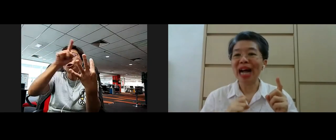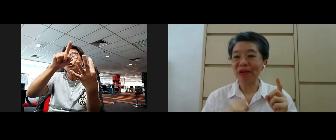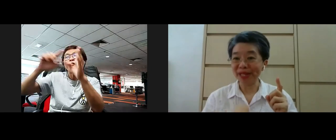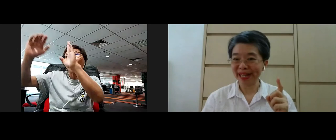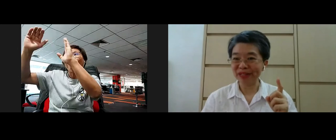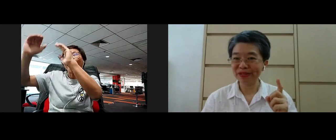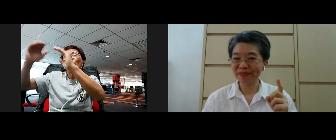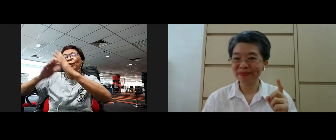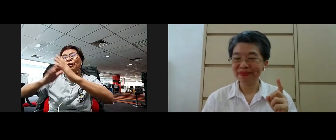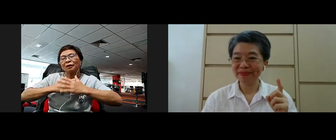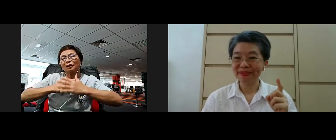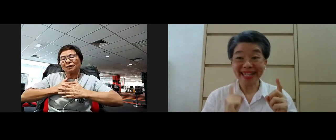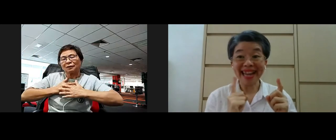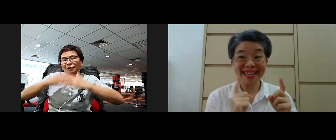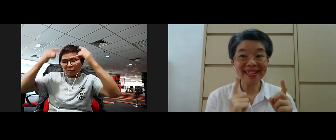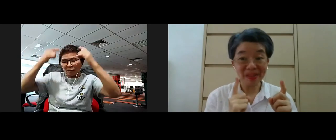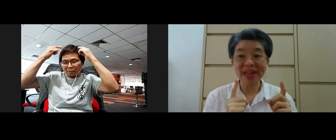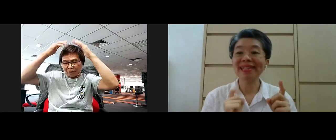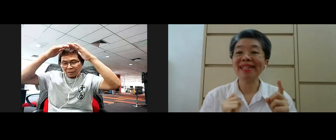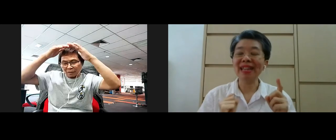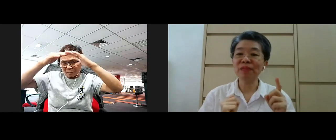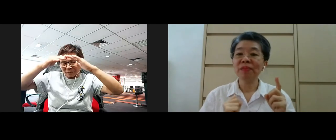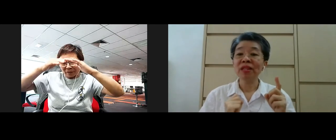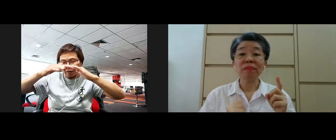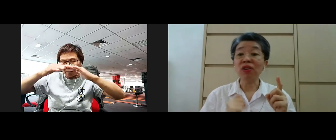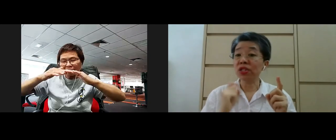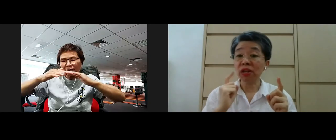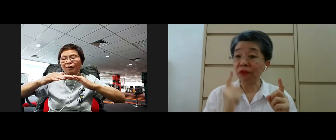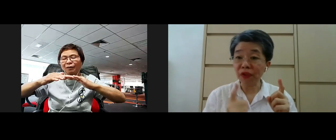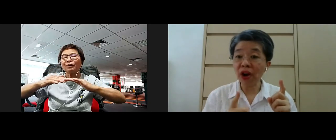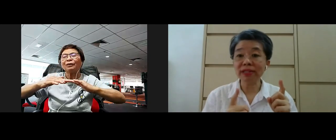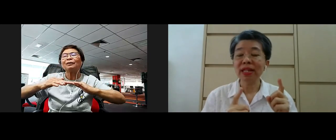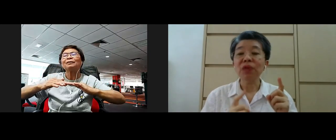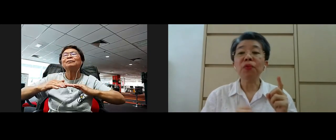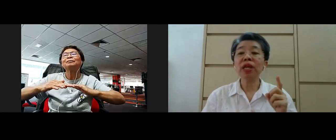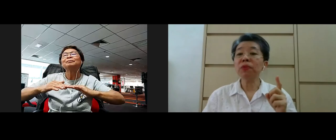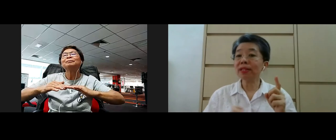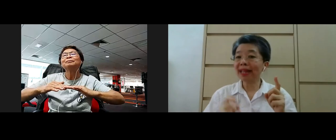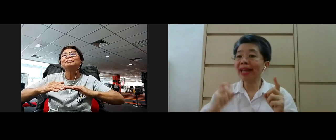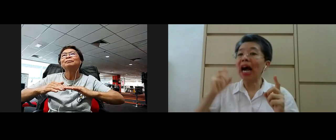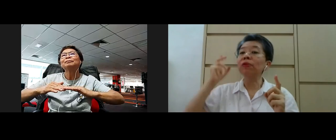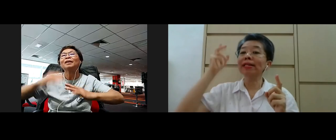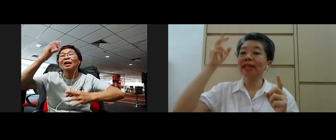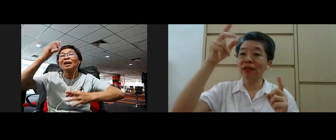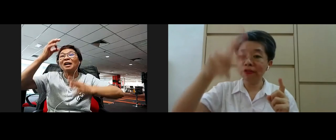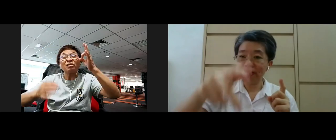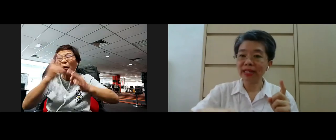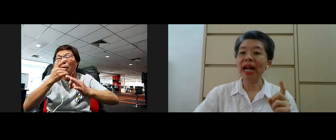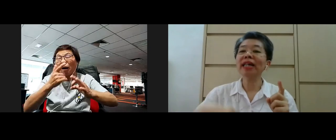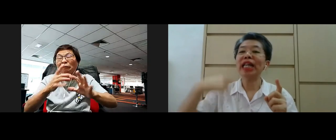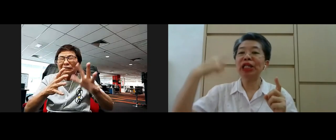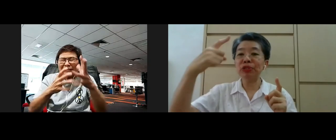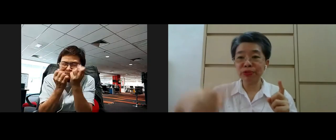down ourselves that is the practice yeah if not we will get ourselves